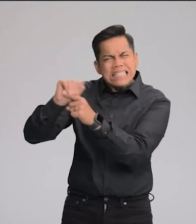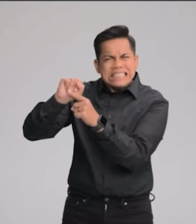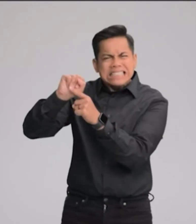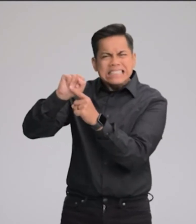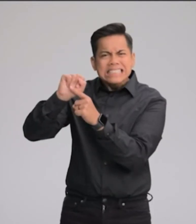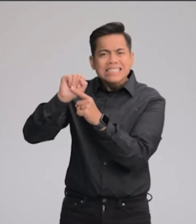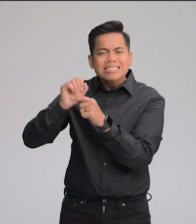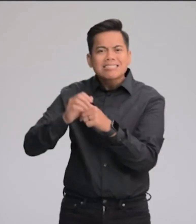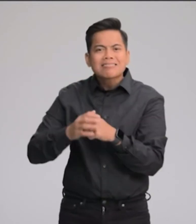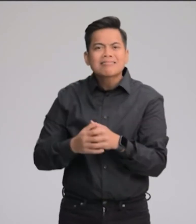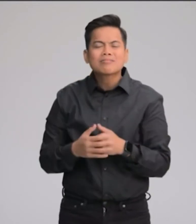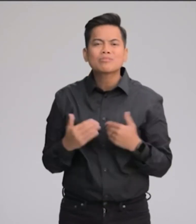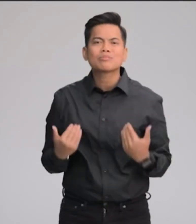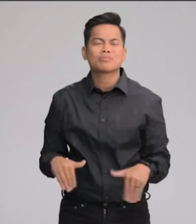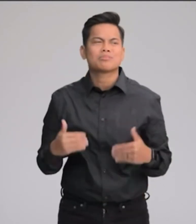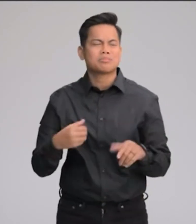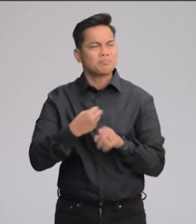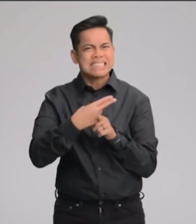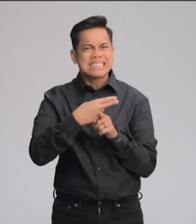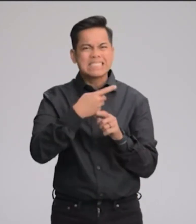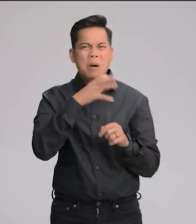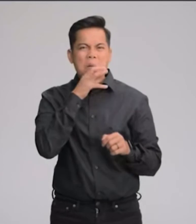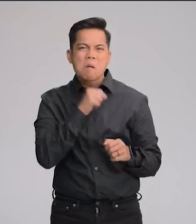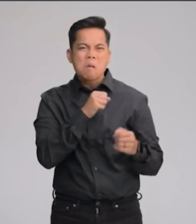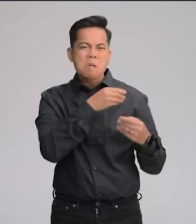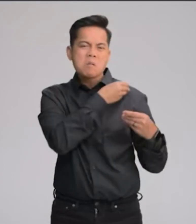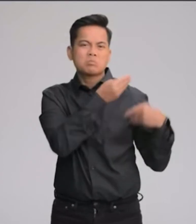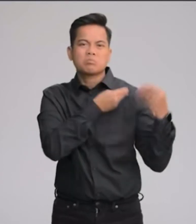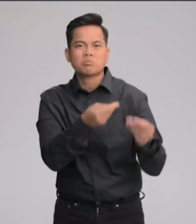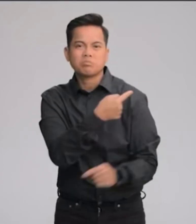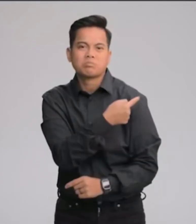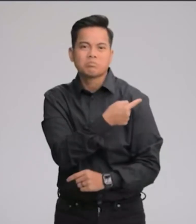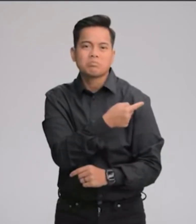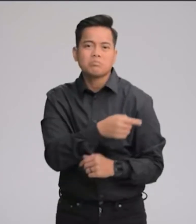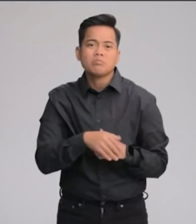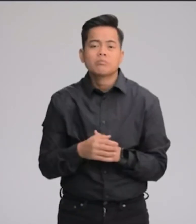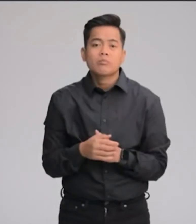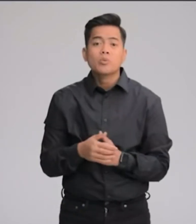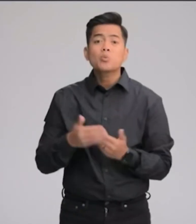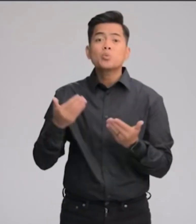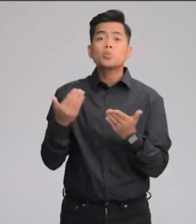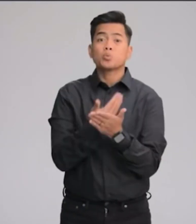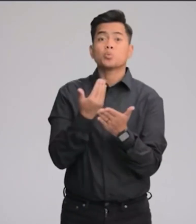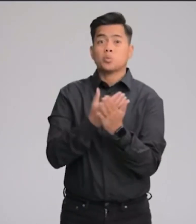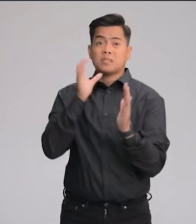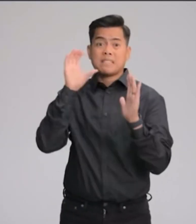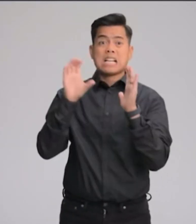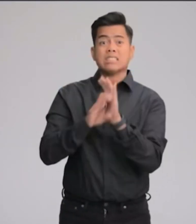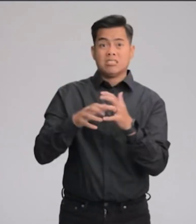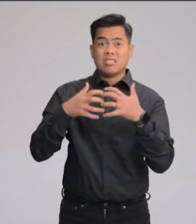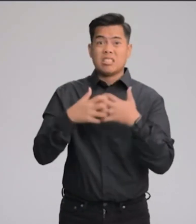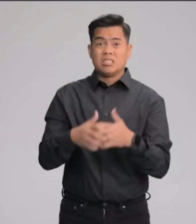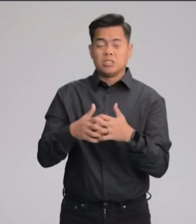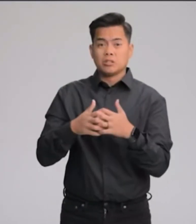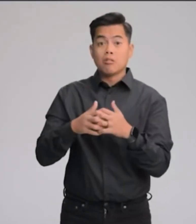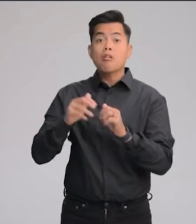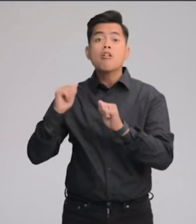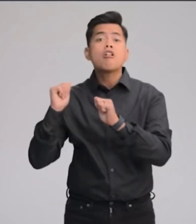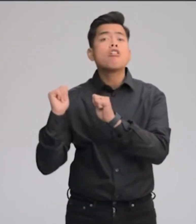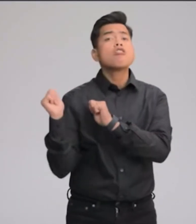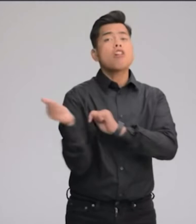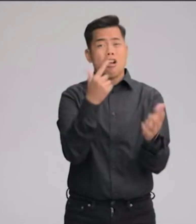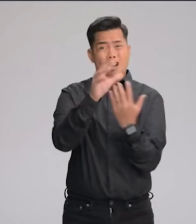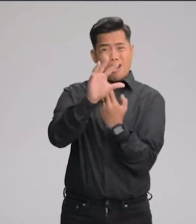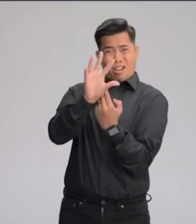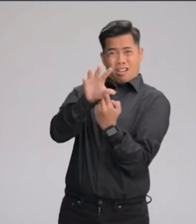compared to our previous generation. And with the new photonic engine, all cameras of iPhone 14 Pro